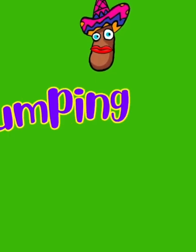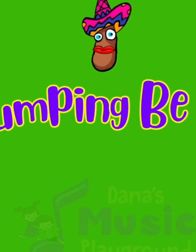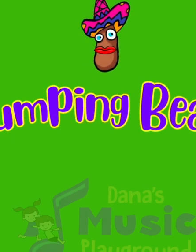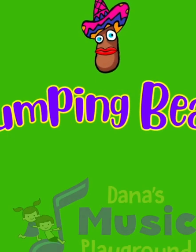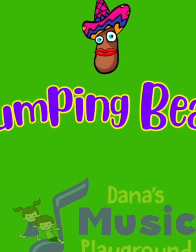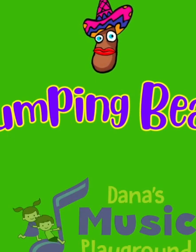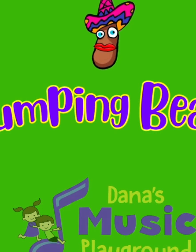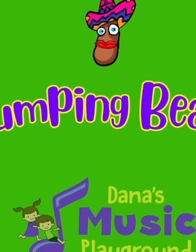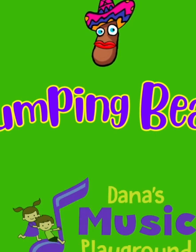We'll right back. We'll be right back. Bye.